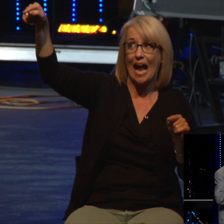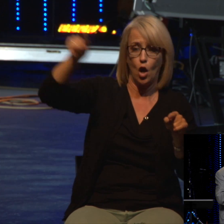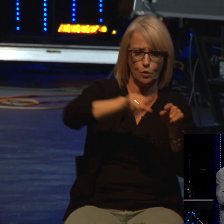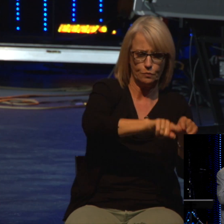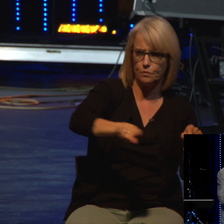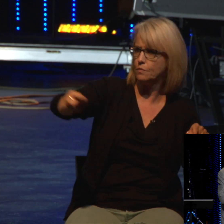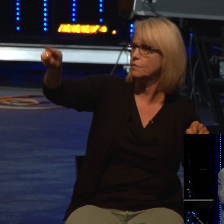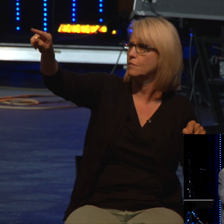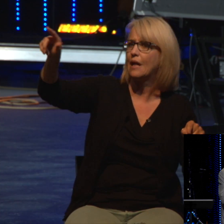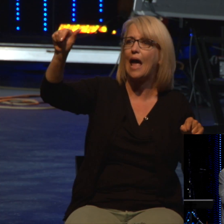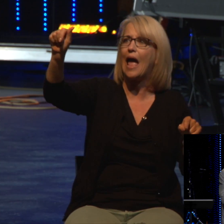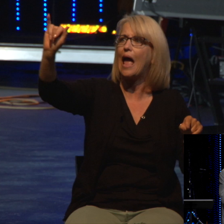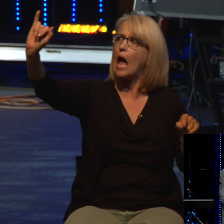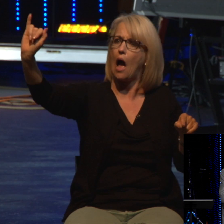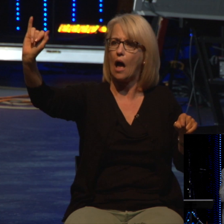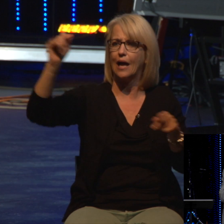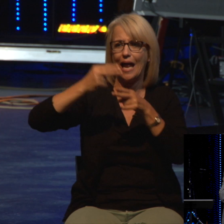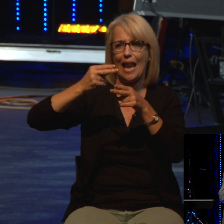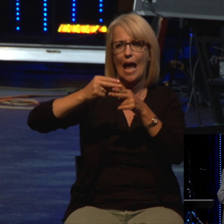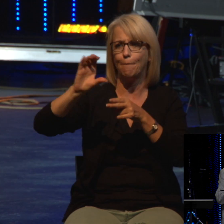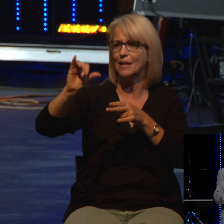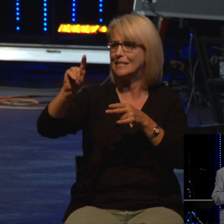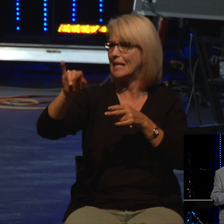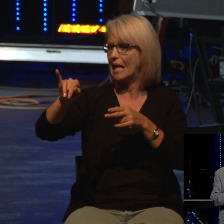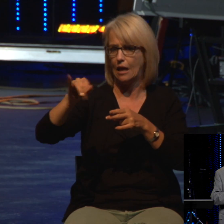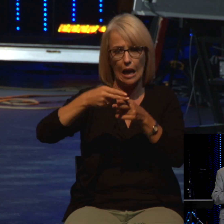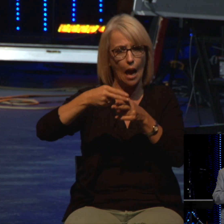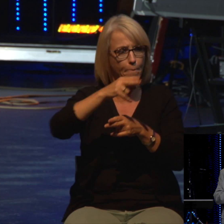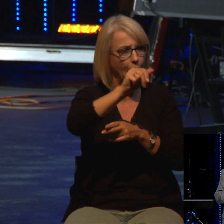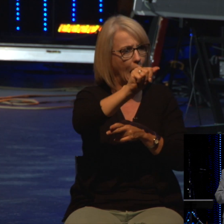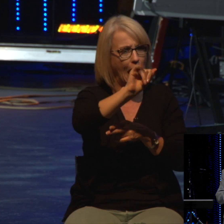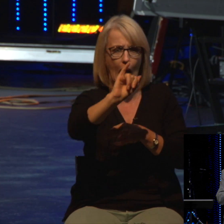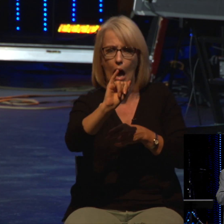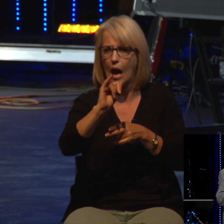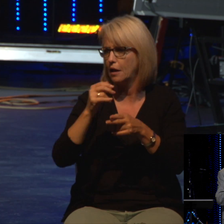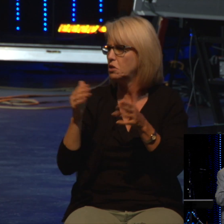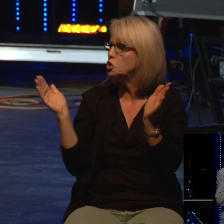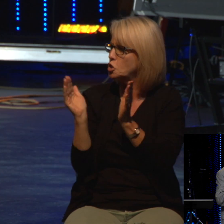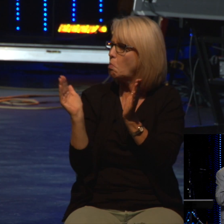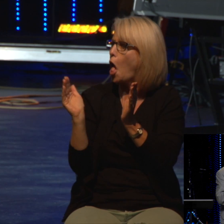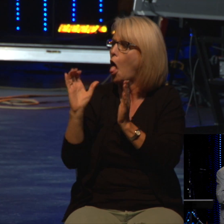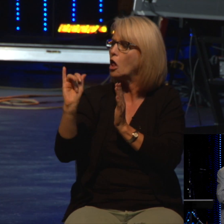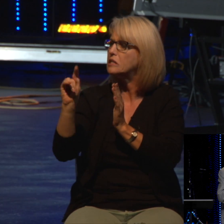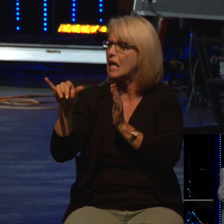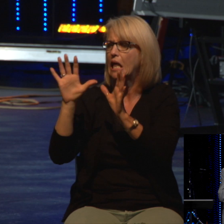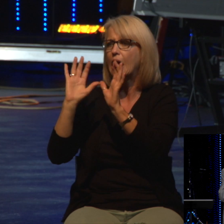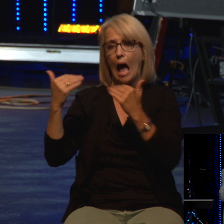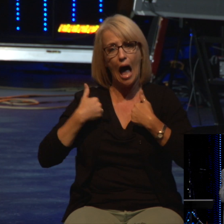called Ai. It too was a fortress city, but not very large. So Joshua did,